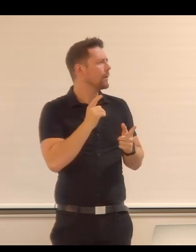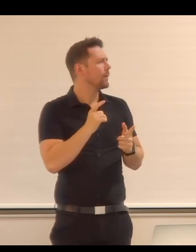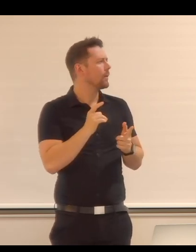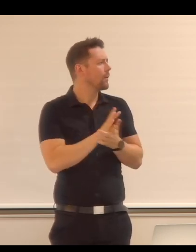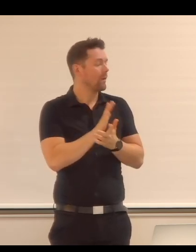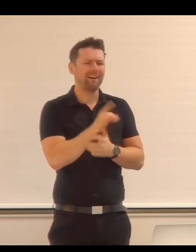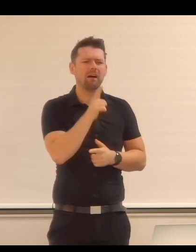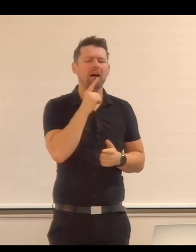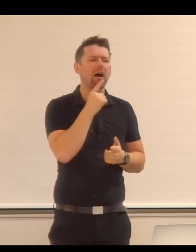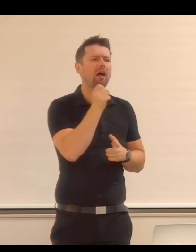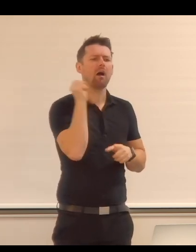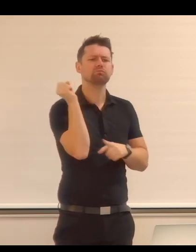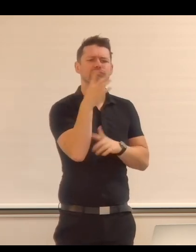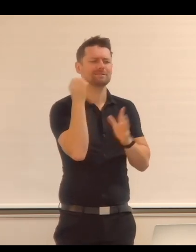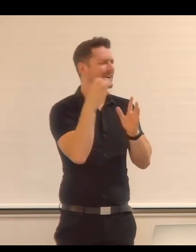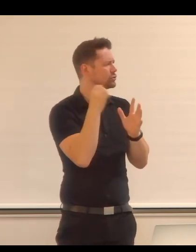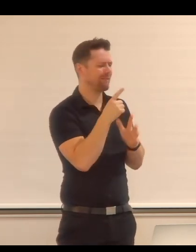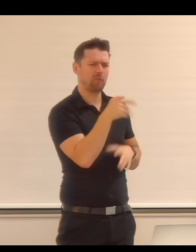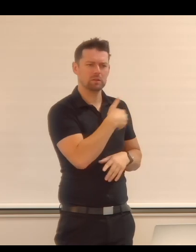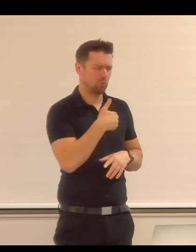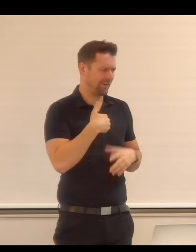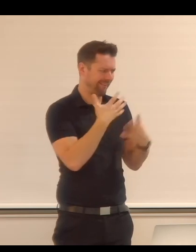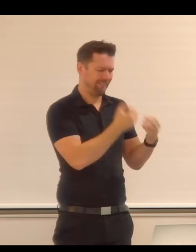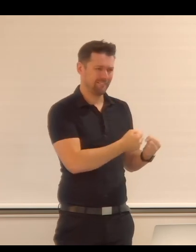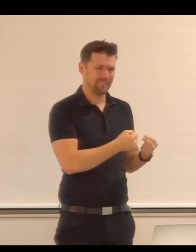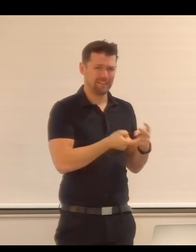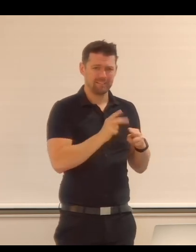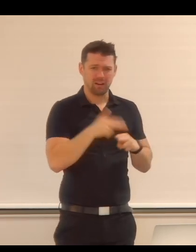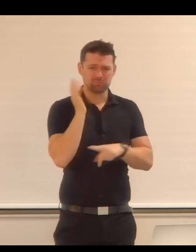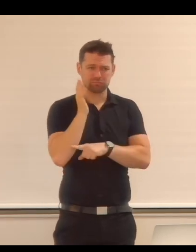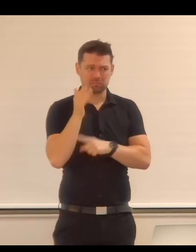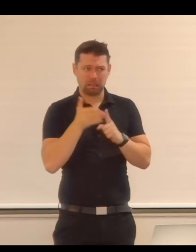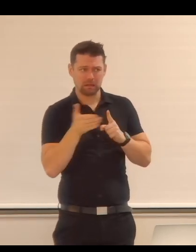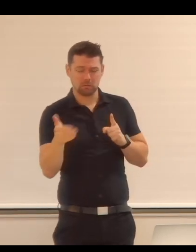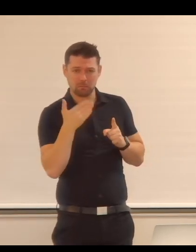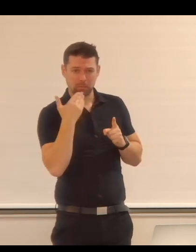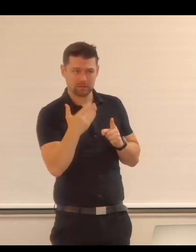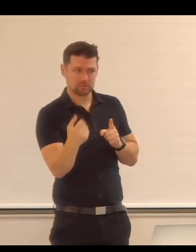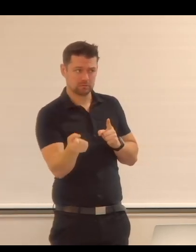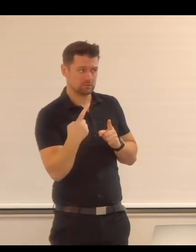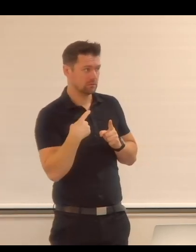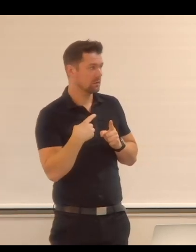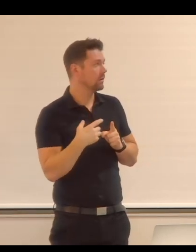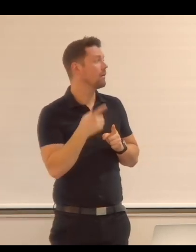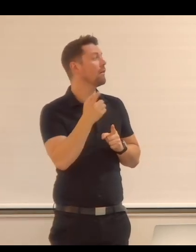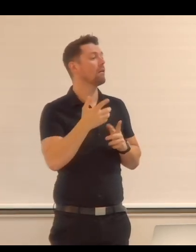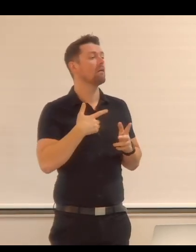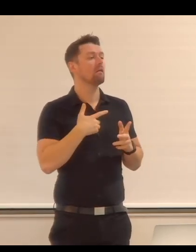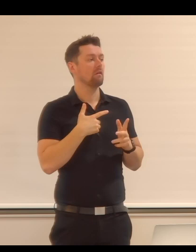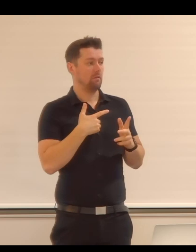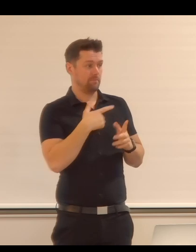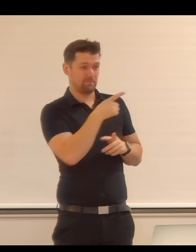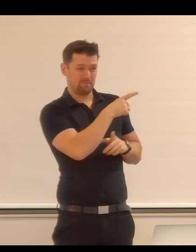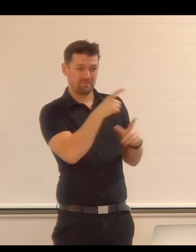missing one. Um, but otherwise please come and send them to me. And also if you have any problems with photos I sent already and the initial message,